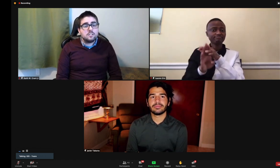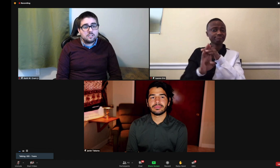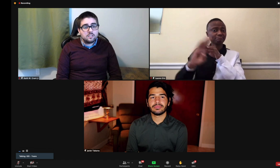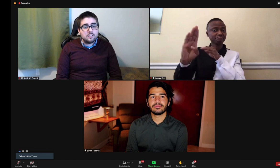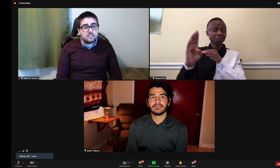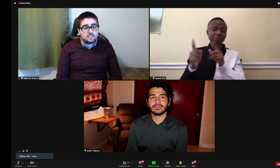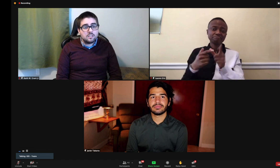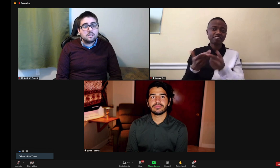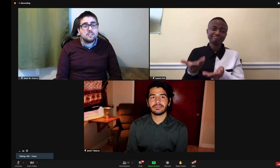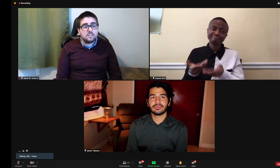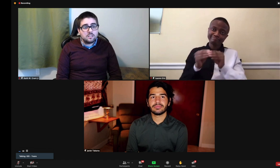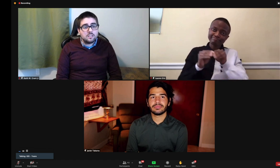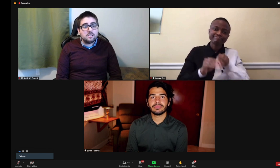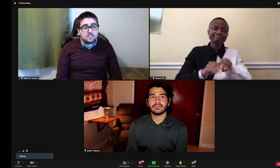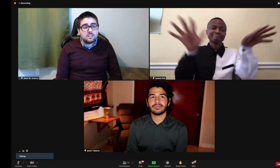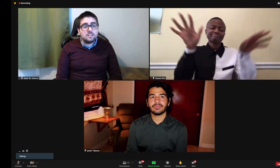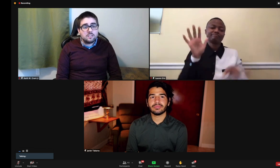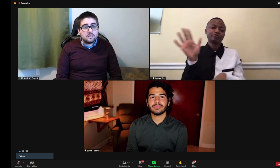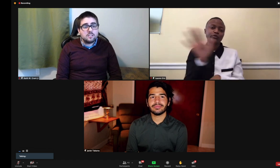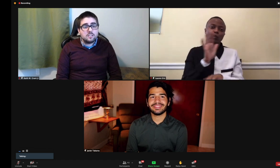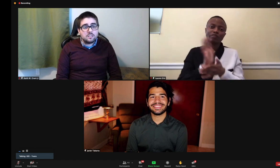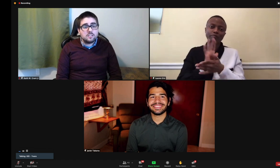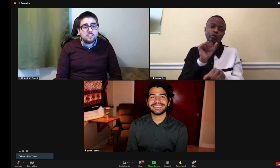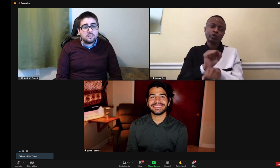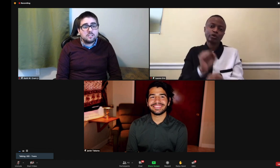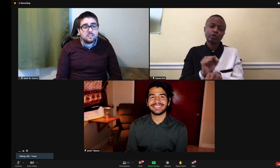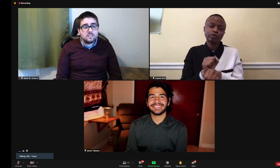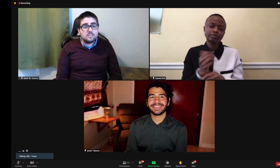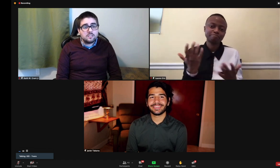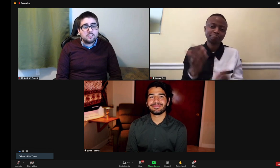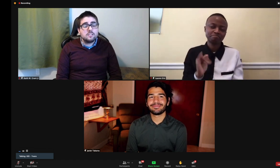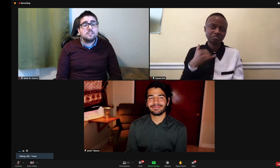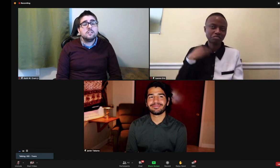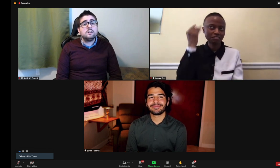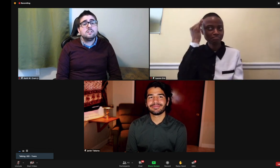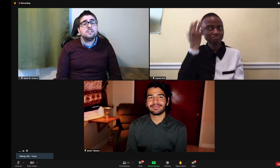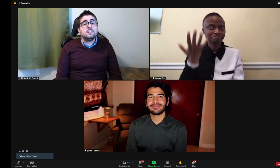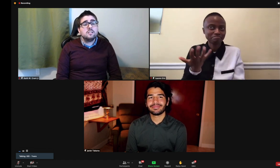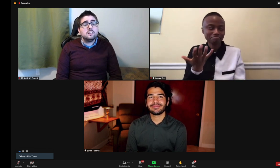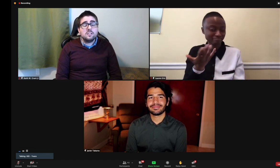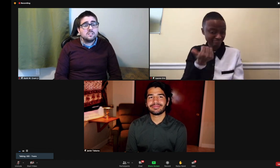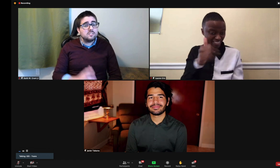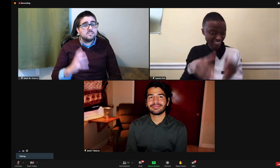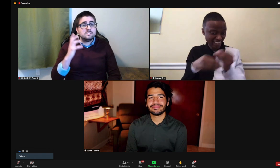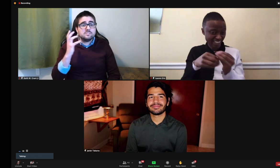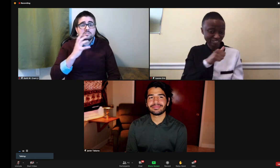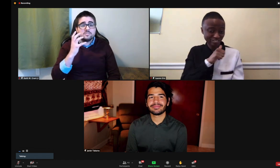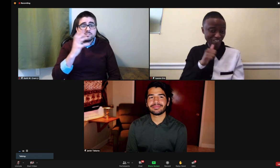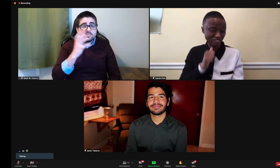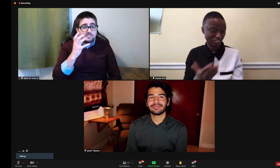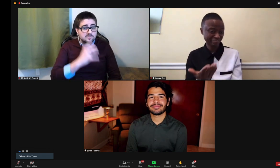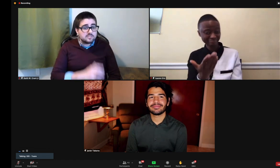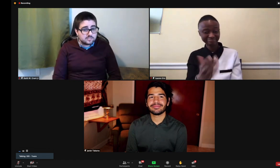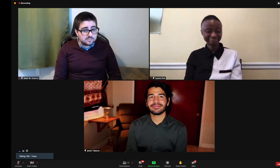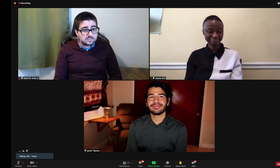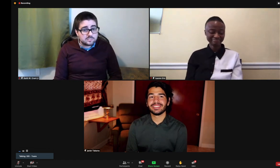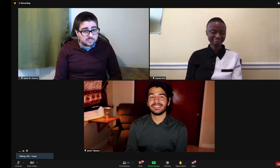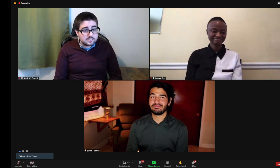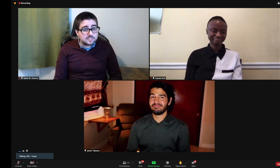number. So you can convert how it's supposed to be encoded and then send it out to display your film work. So those are my thoughts. don't know if you have anything